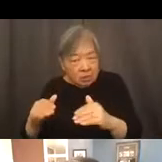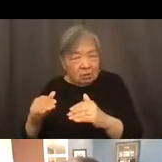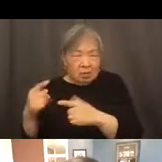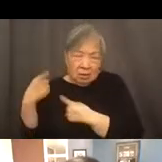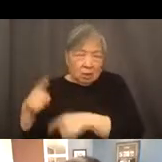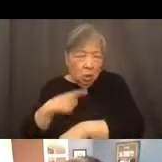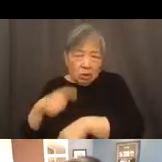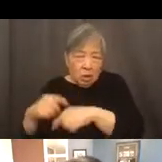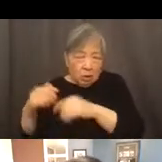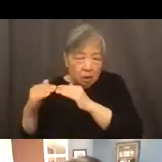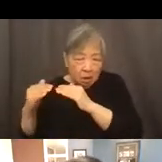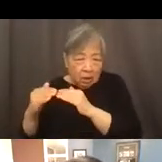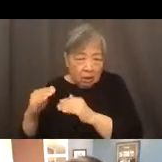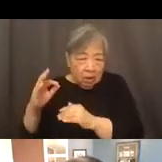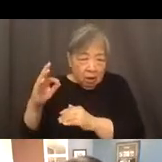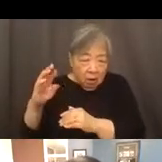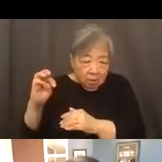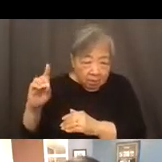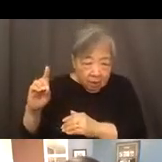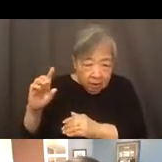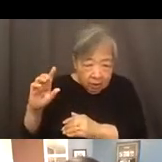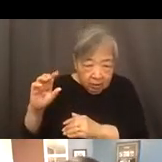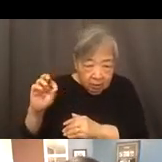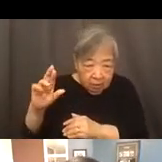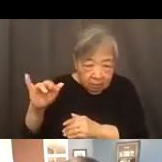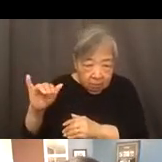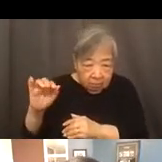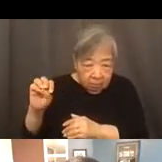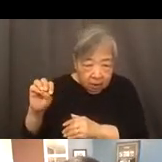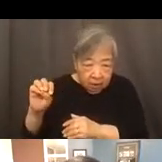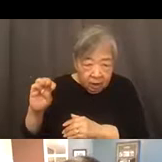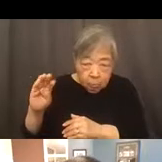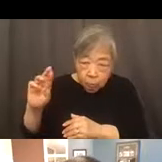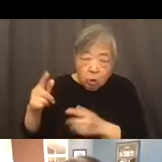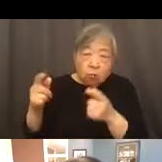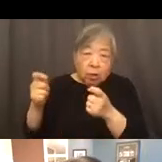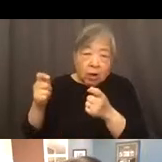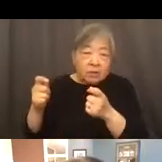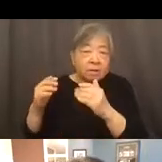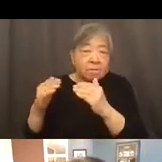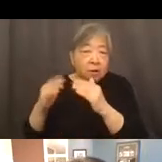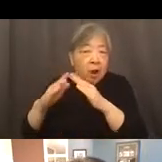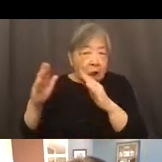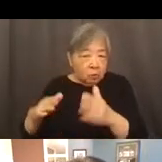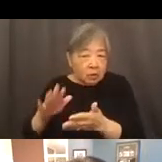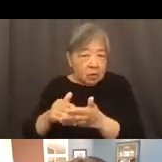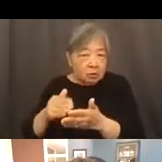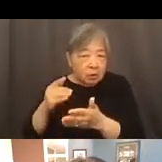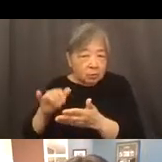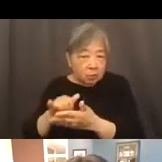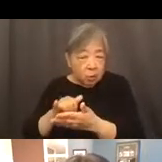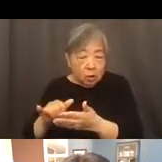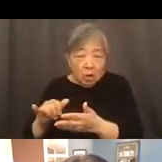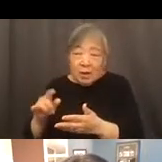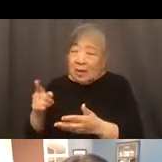movement, Fred Freiberg, who runs the fair housing justice center of New York, has said for so many years. And